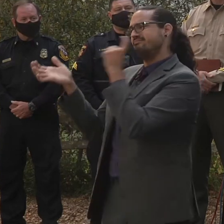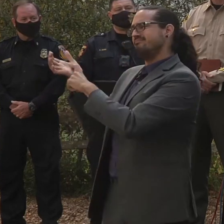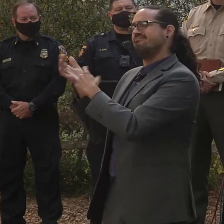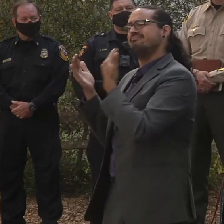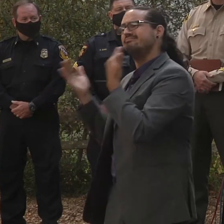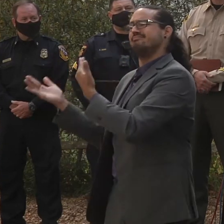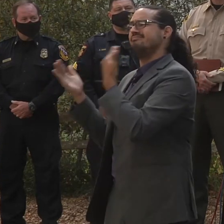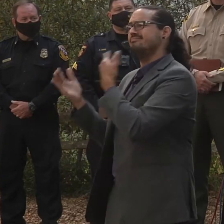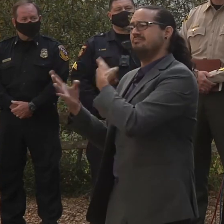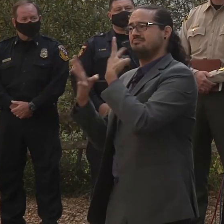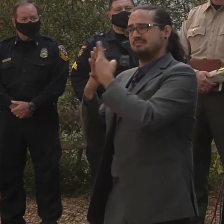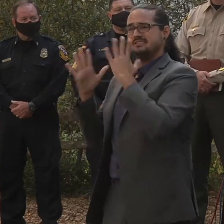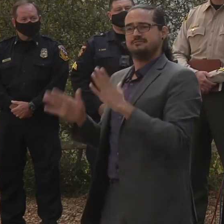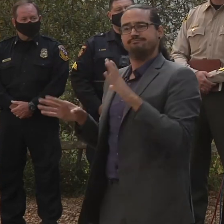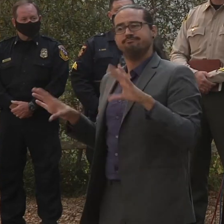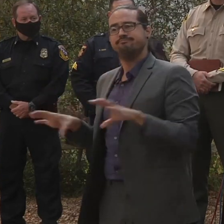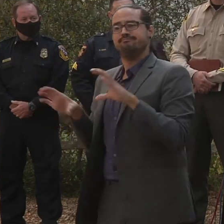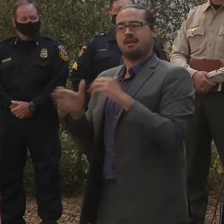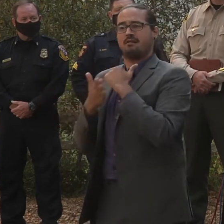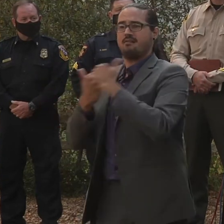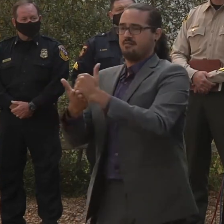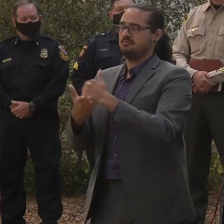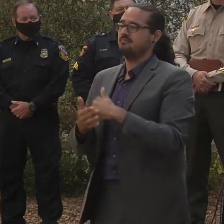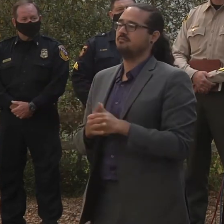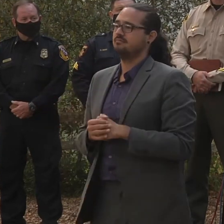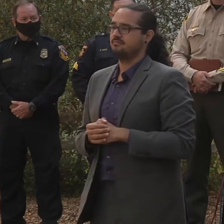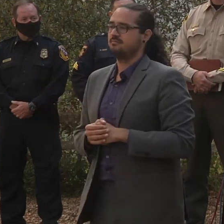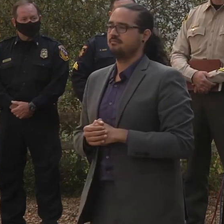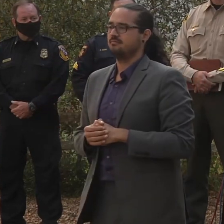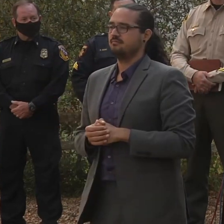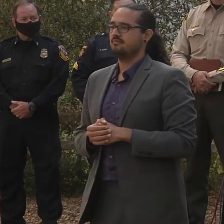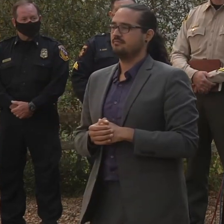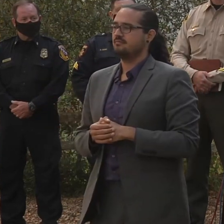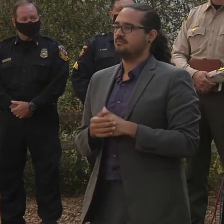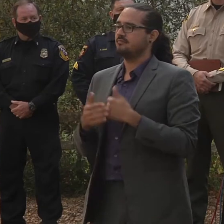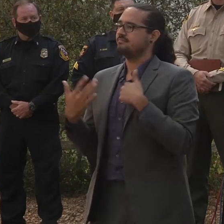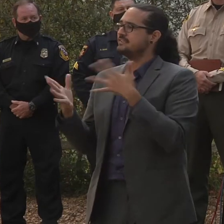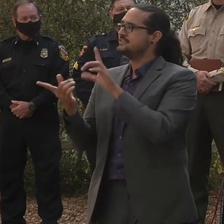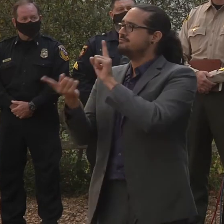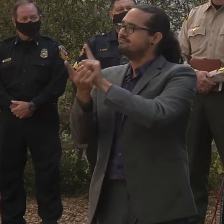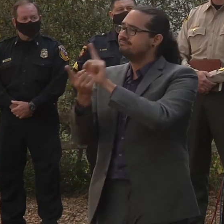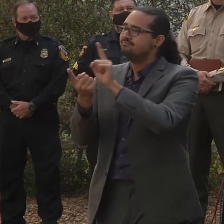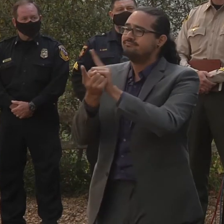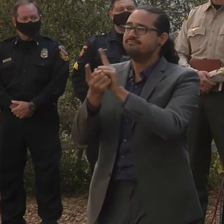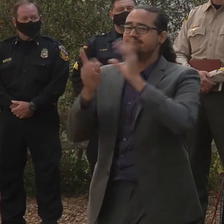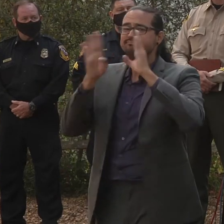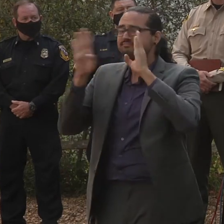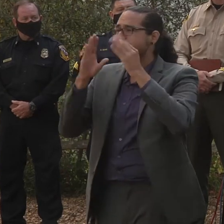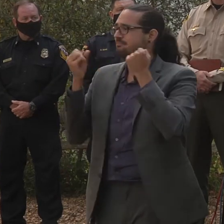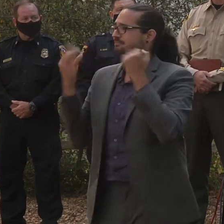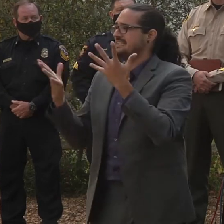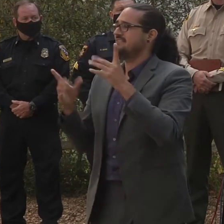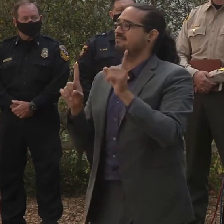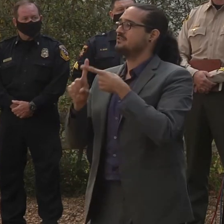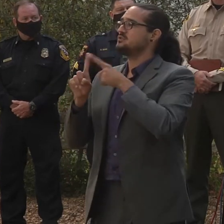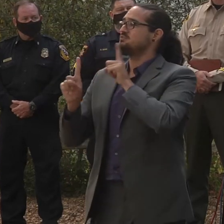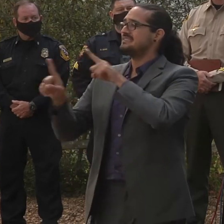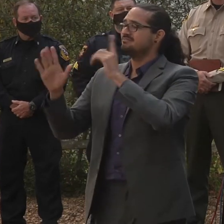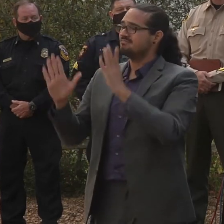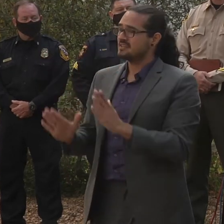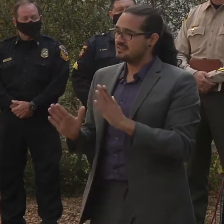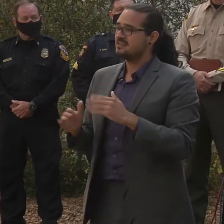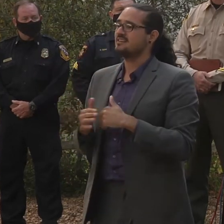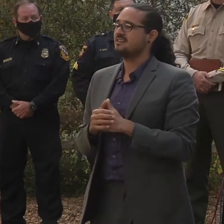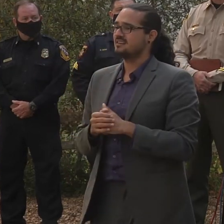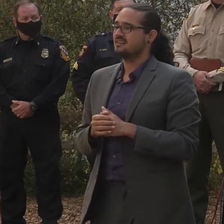So, I salute all of our first responders, the real heroes in our country, truly the heroes in this community,